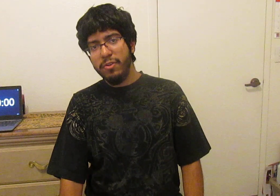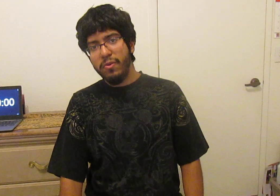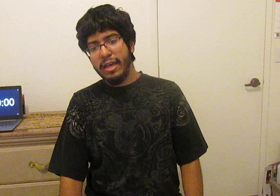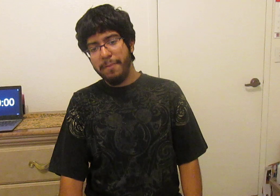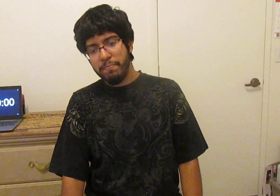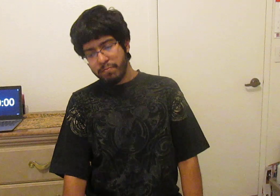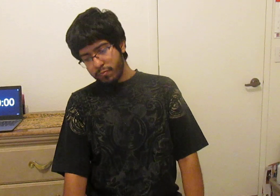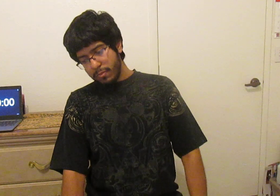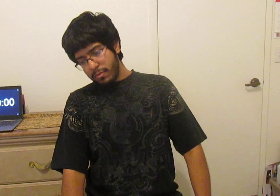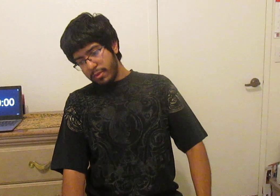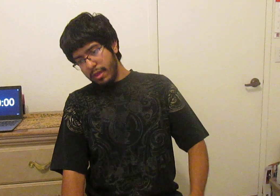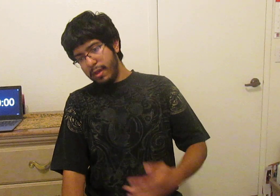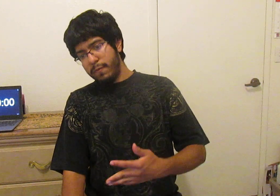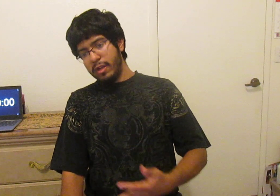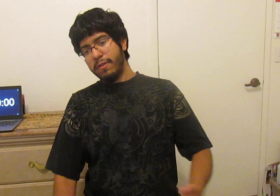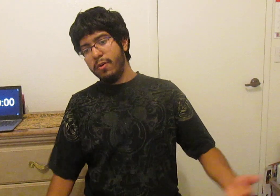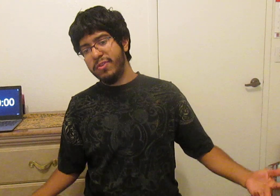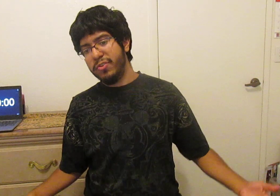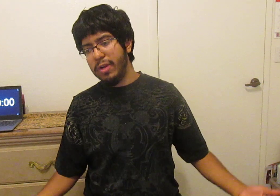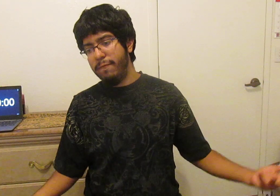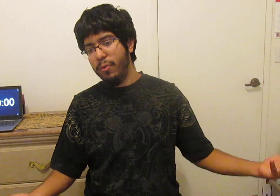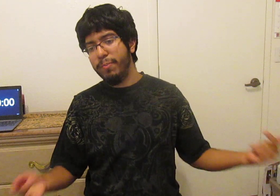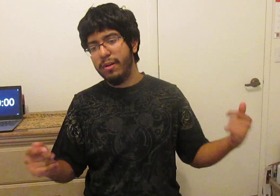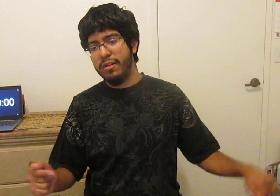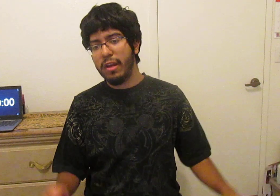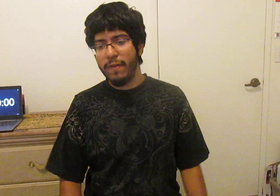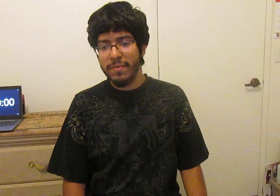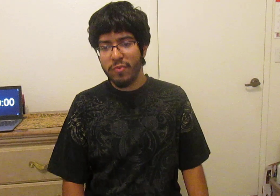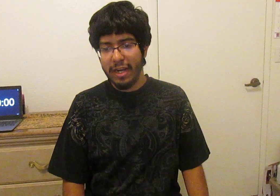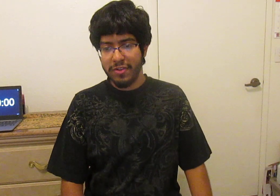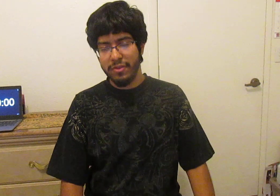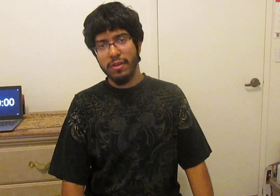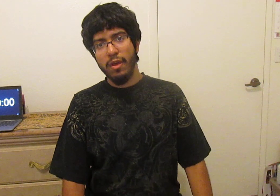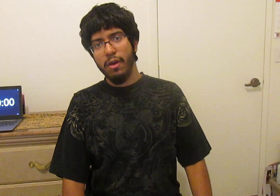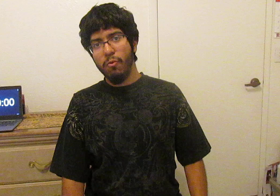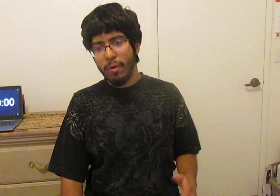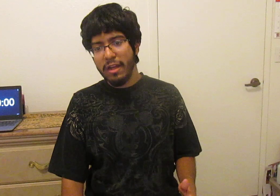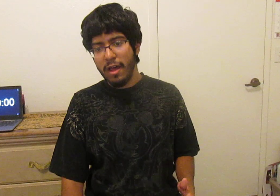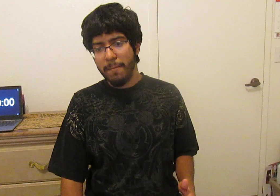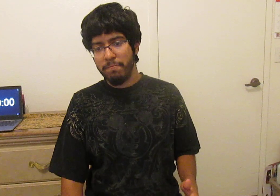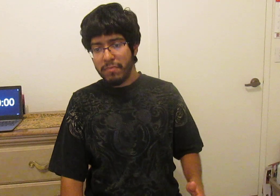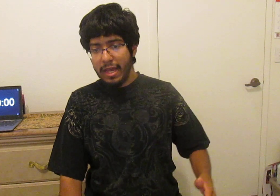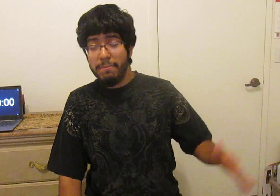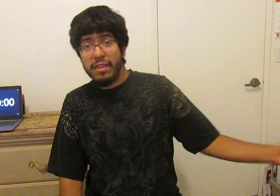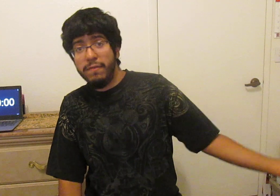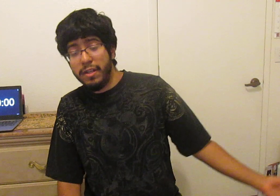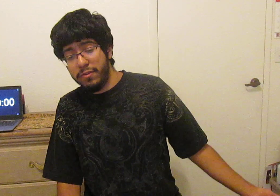do that and for any of y'all who subscribe for the woodpecker detective office reactions worry not I made the videos